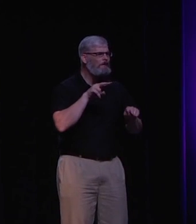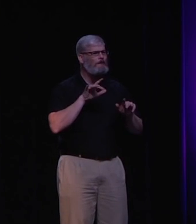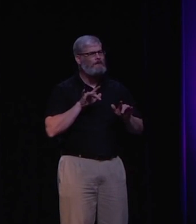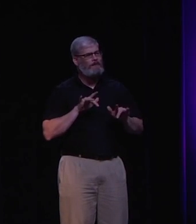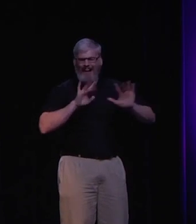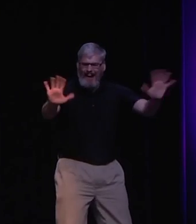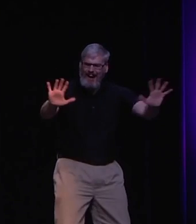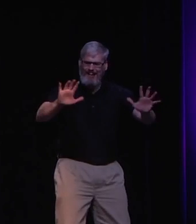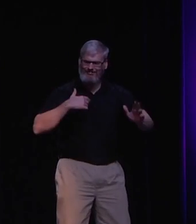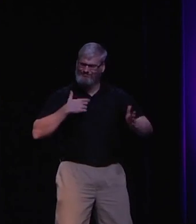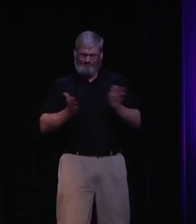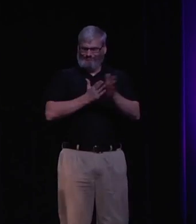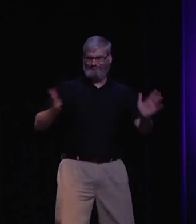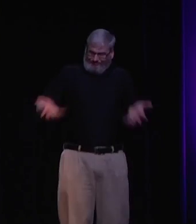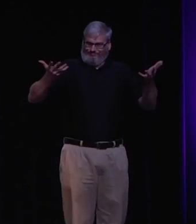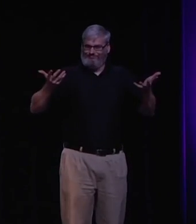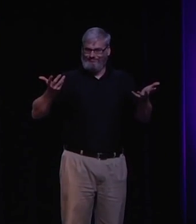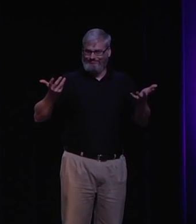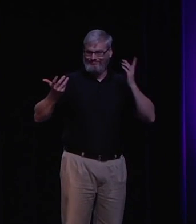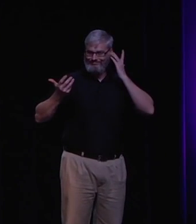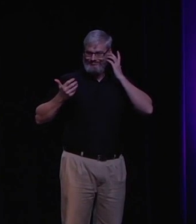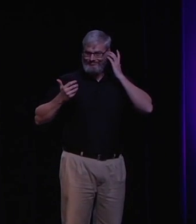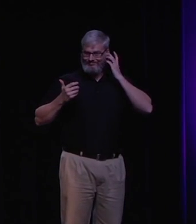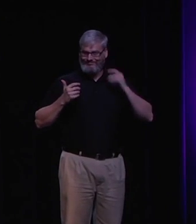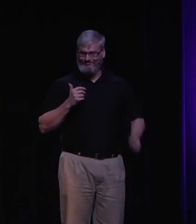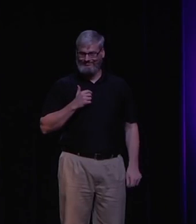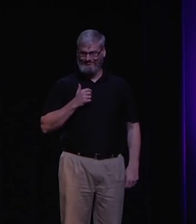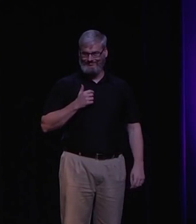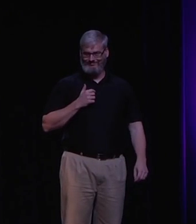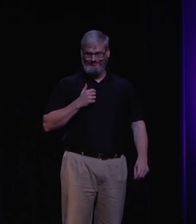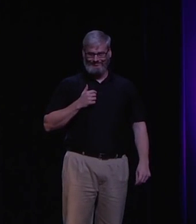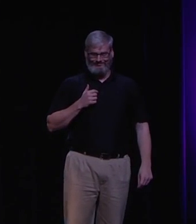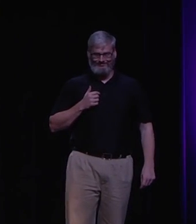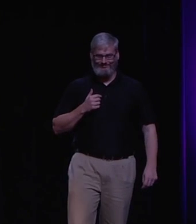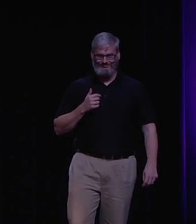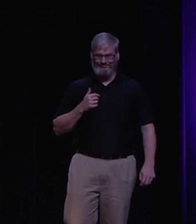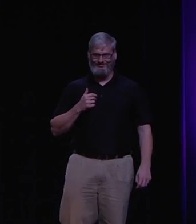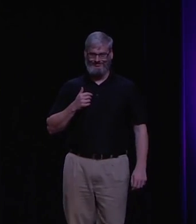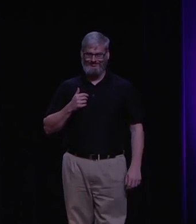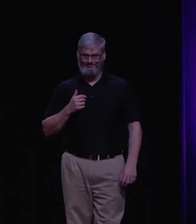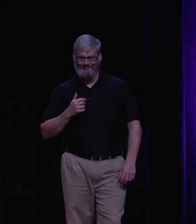that it's not like, that poor, poor little girl. It's like, no, she's a person and she has abilities.